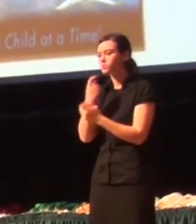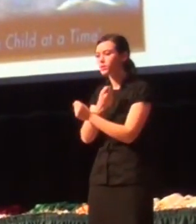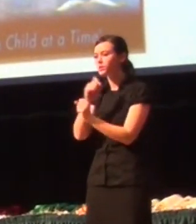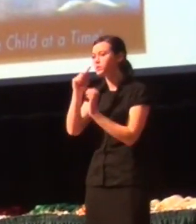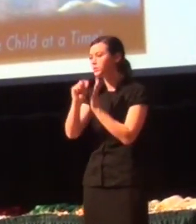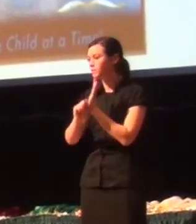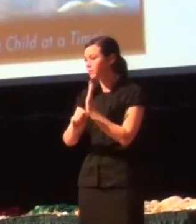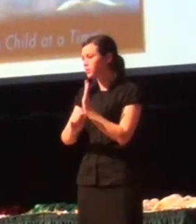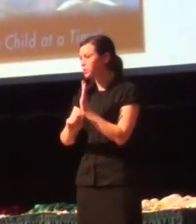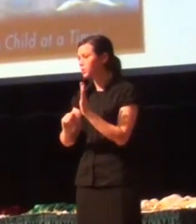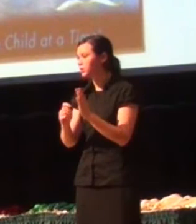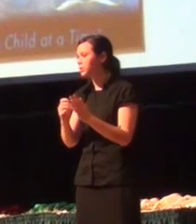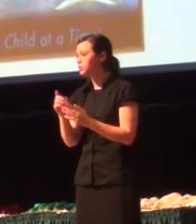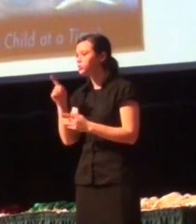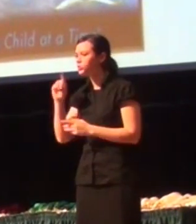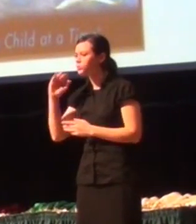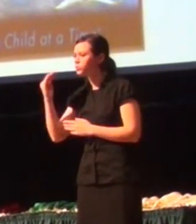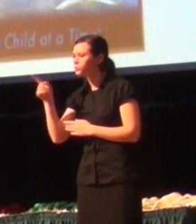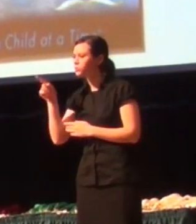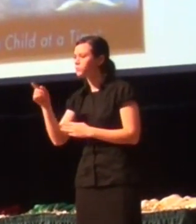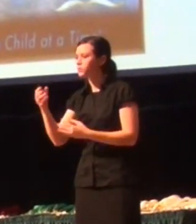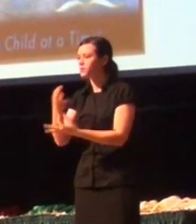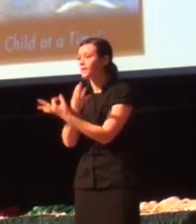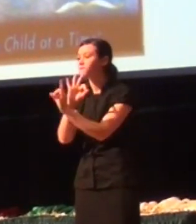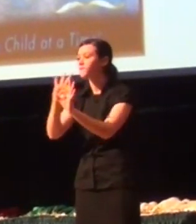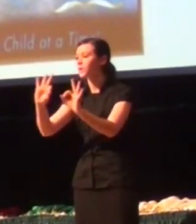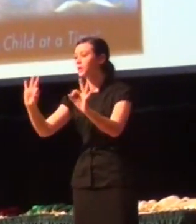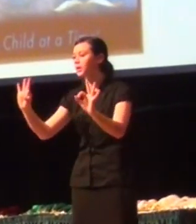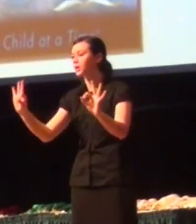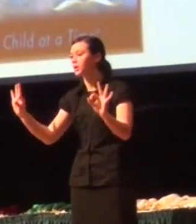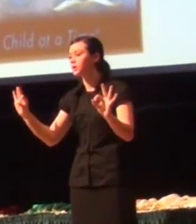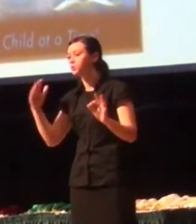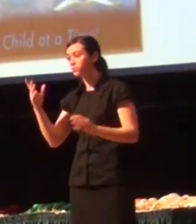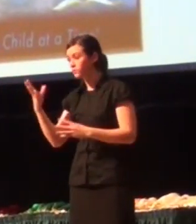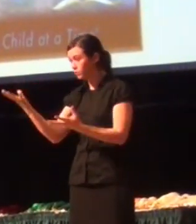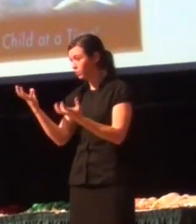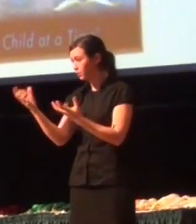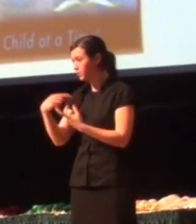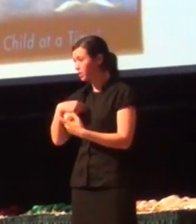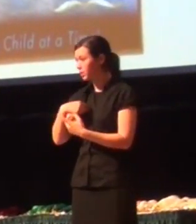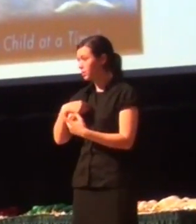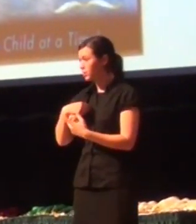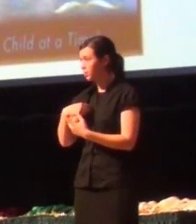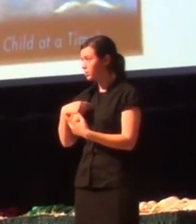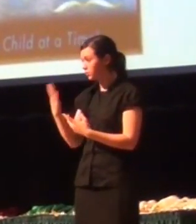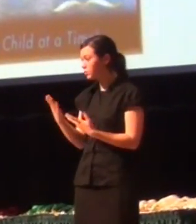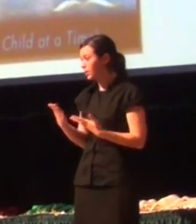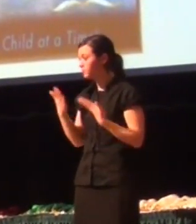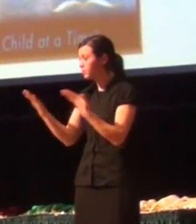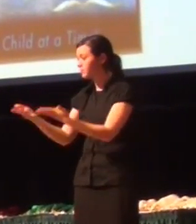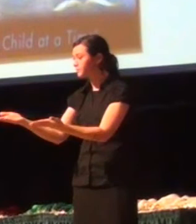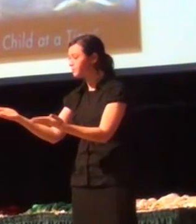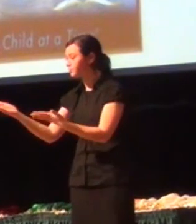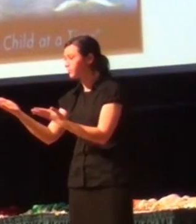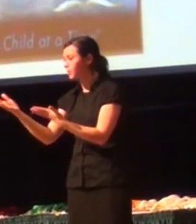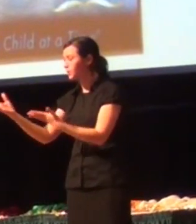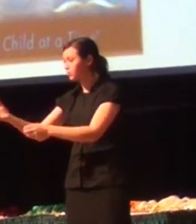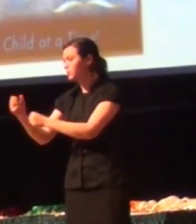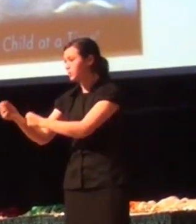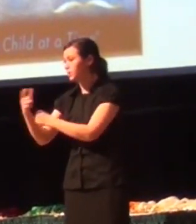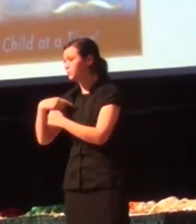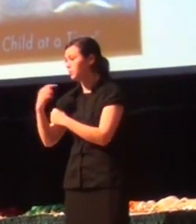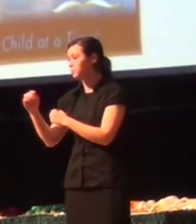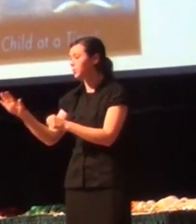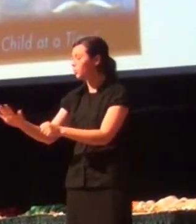So that you could be set free. So if you want me, you can have me. You can take me and be